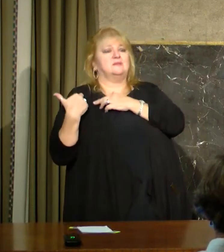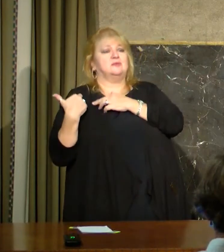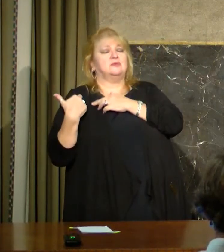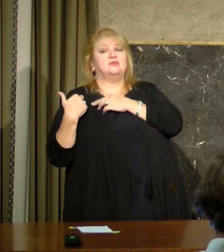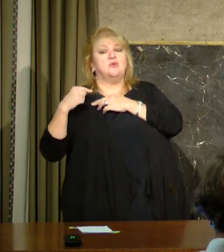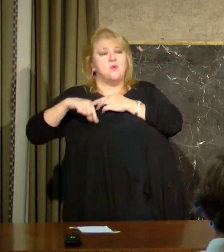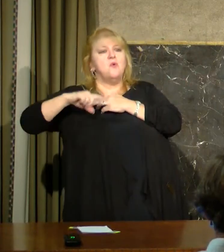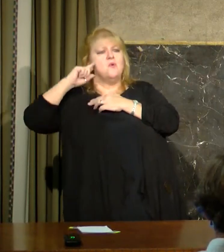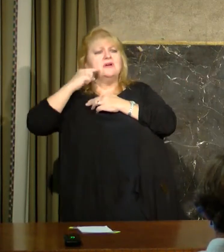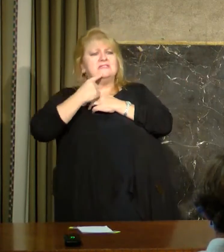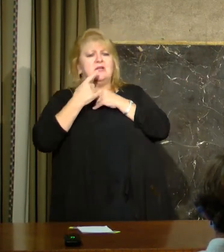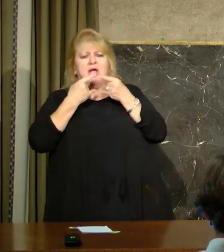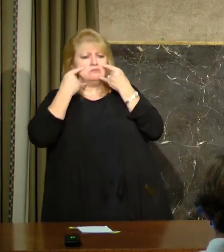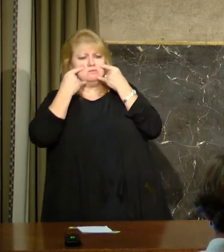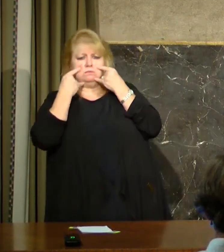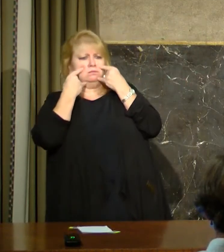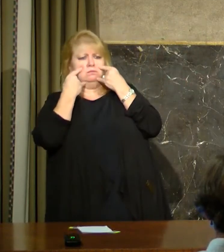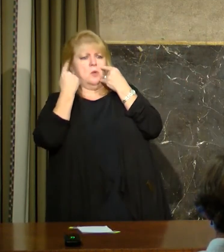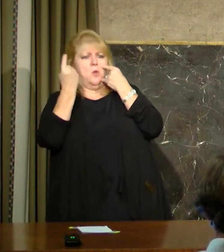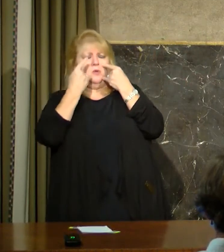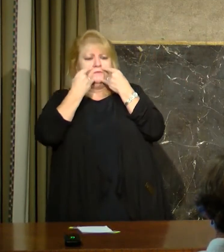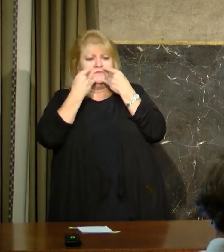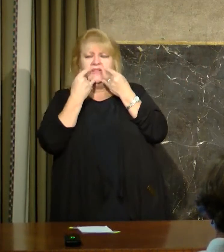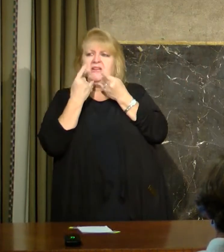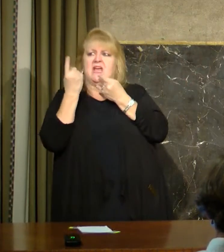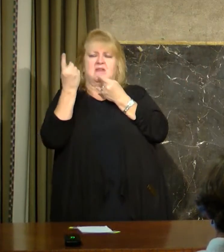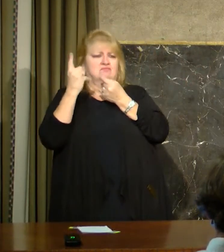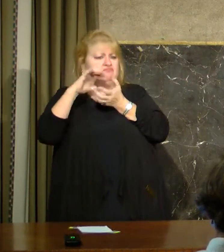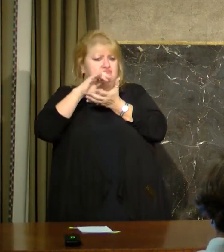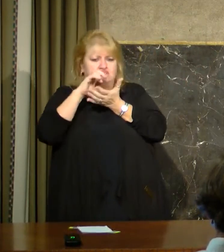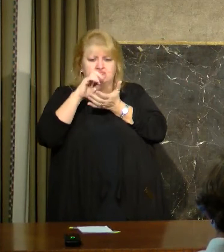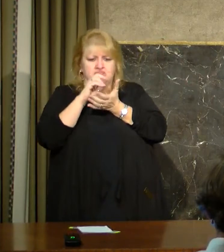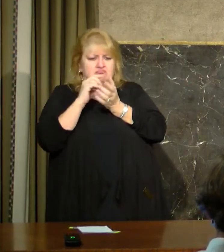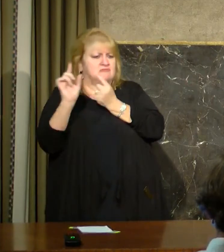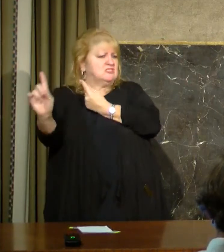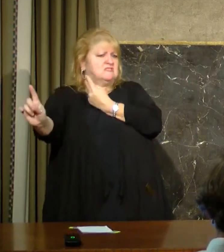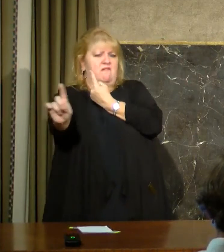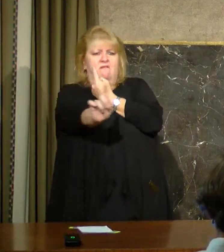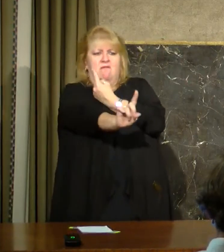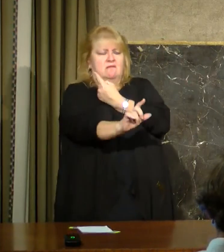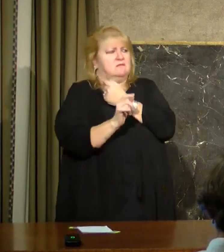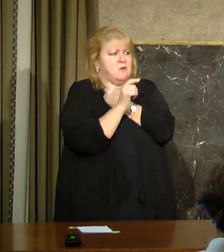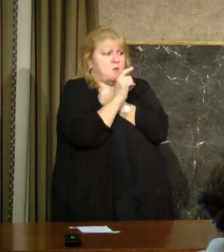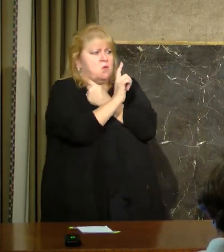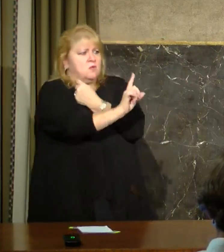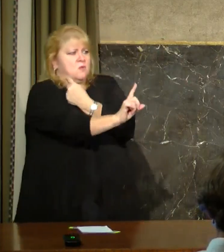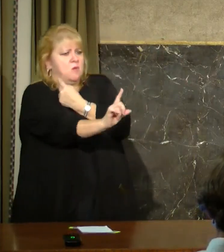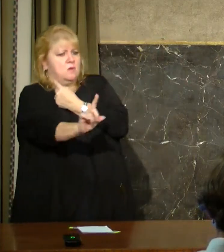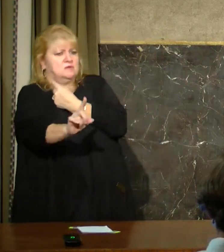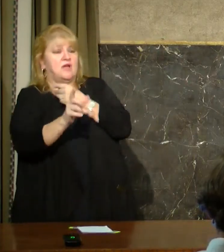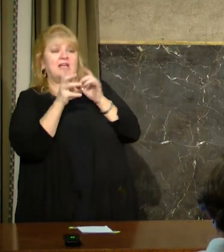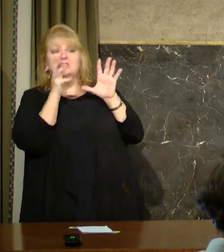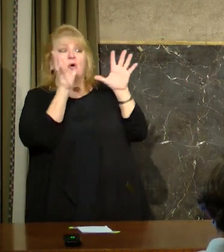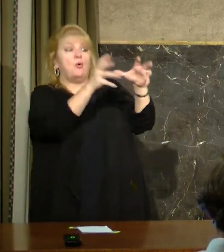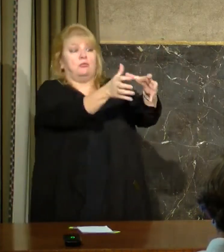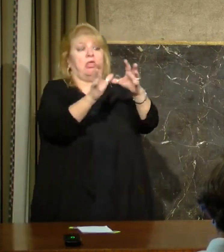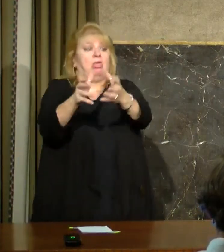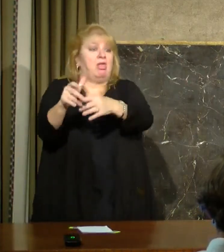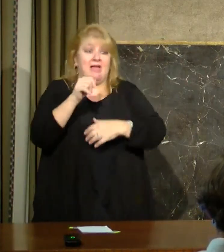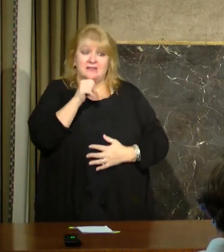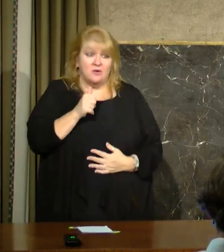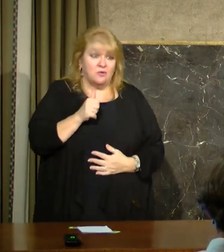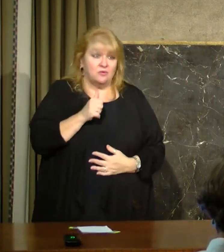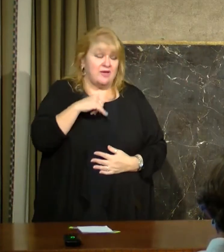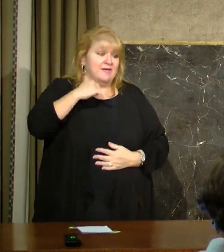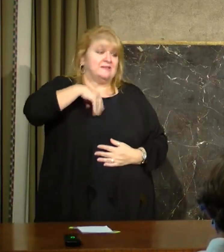seriously the guidance that comes from the CDC and the White House Task Force, the things that we've been talking about. And there are lots and lots of those people, too.